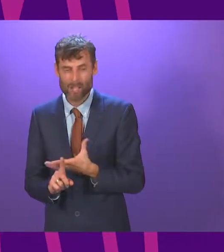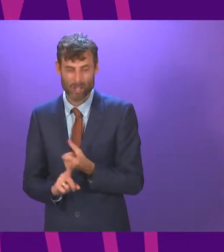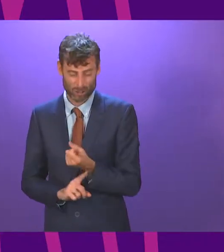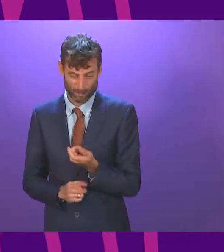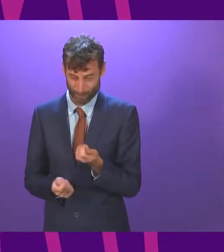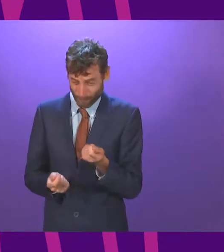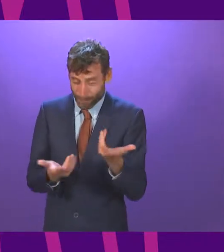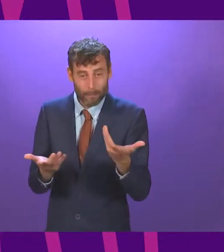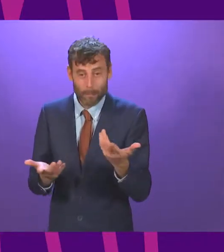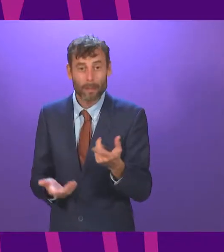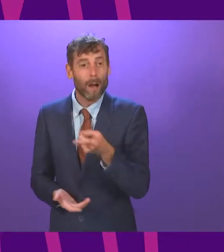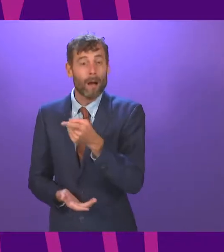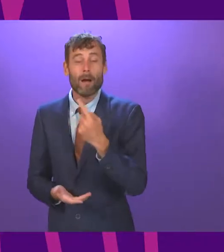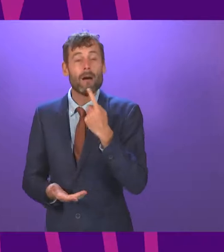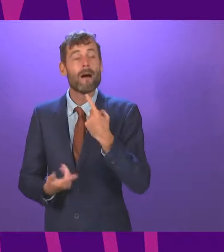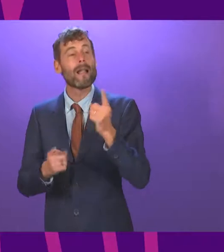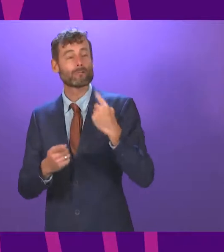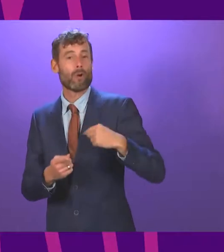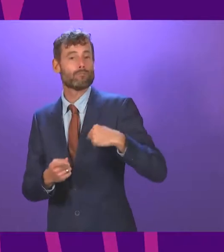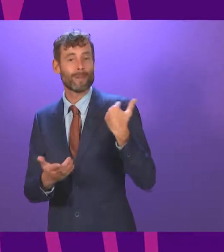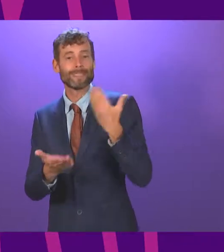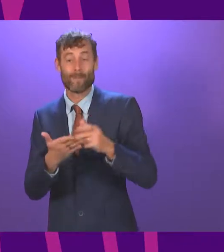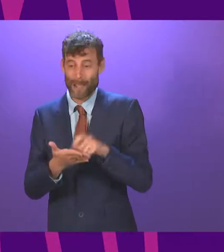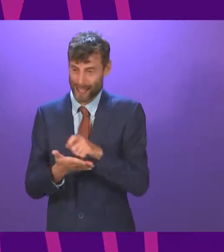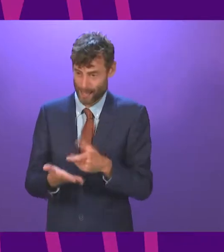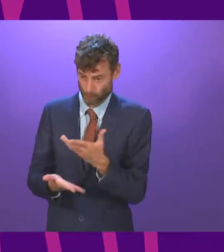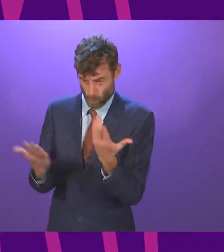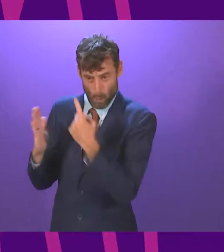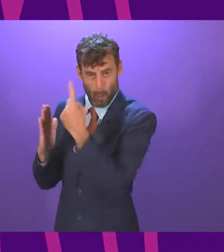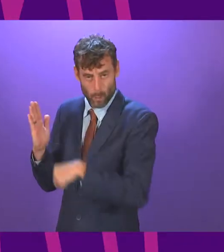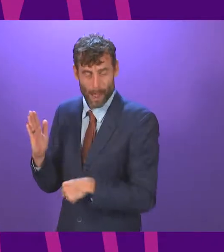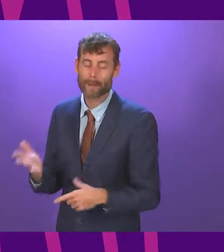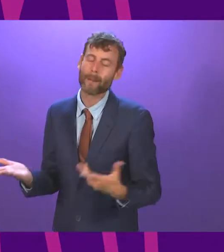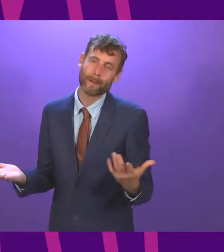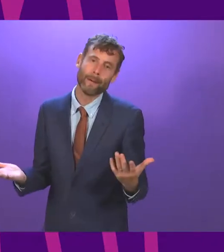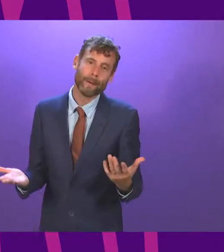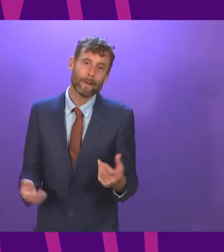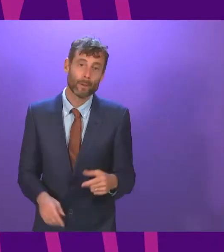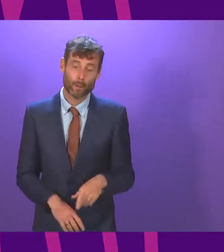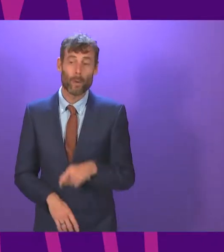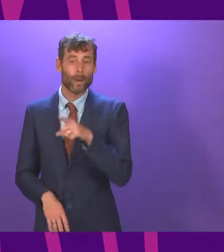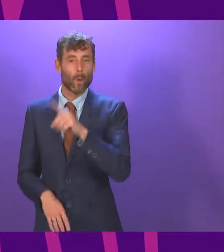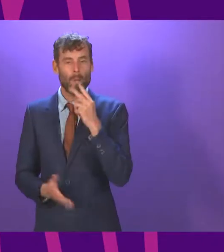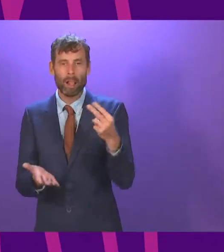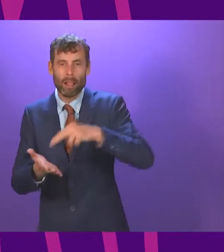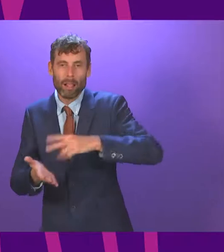since the election. The list can and should go on, and I'm sure other speakers in this debate will use that opportunity. The